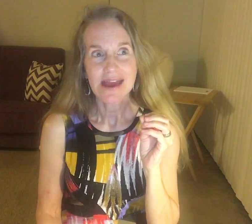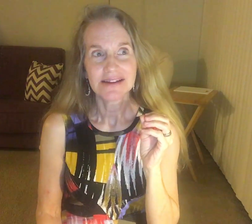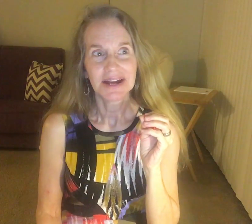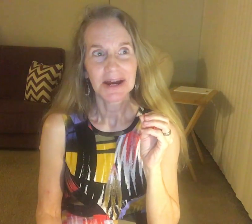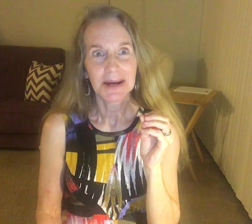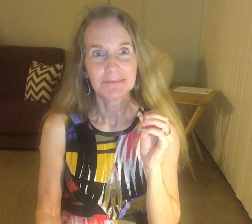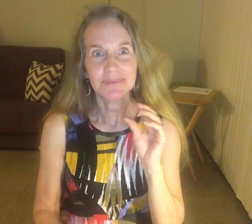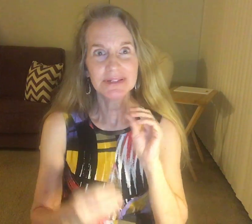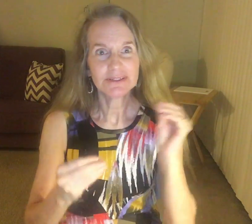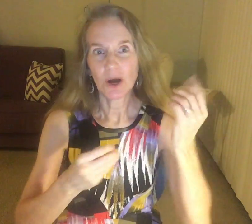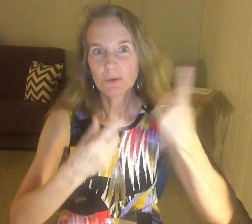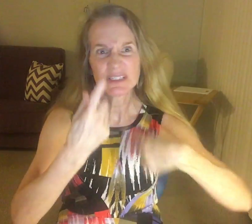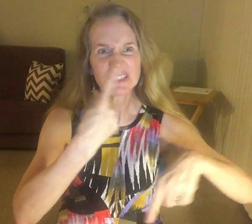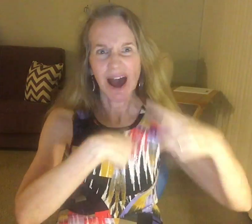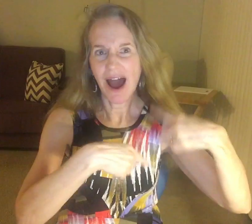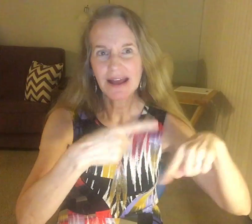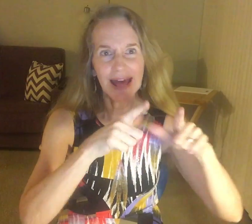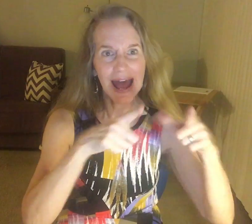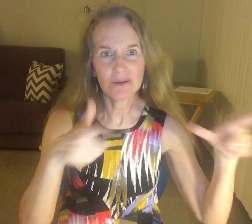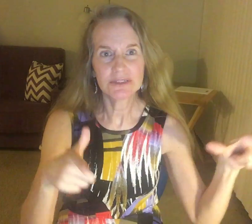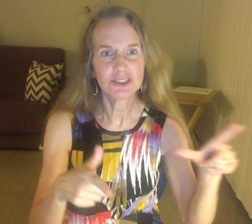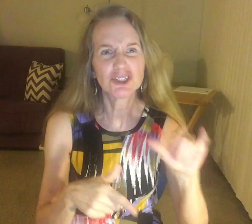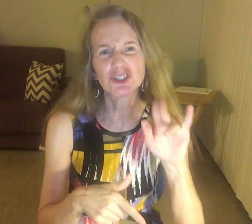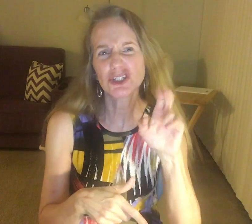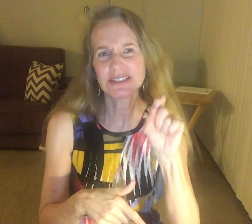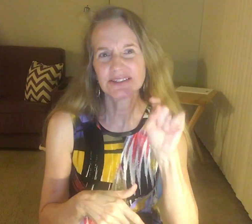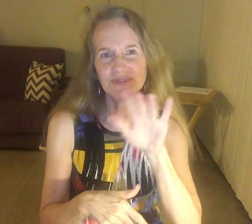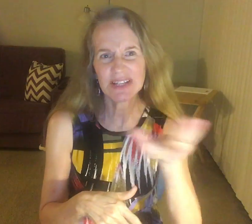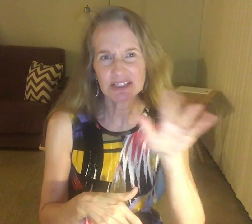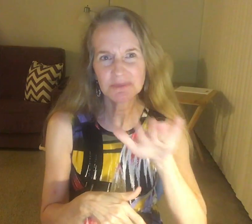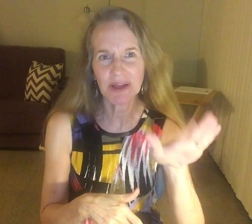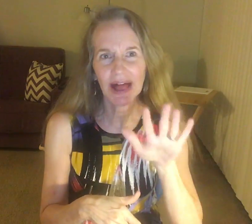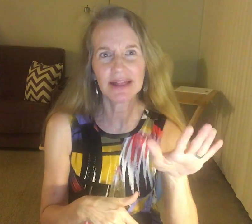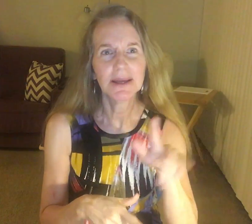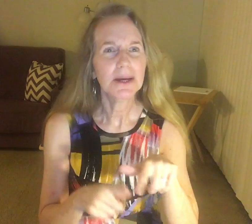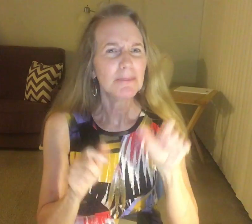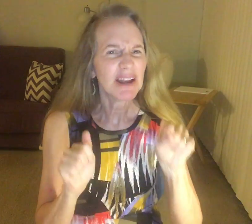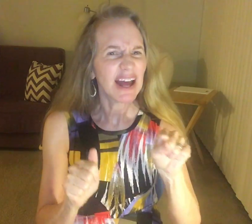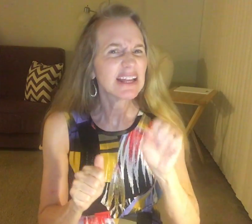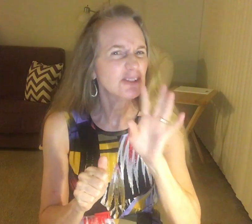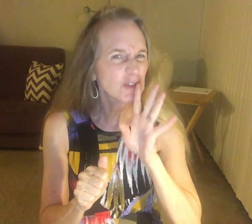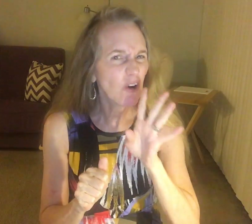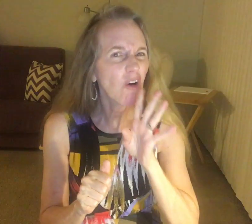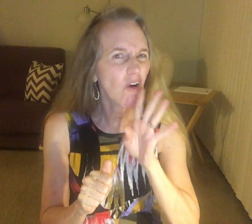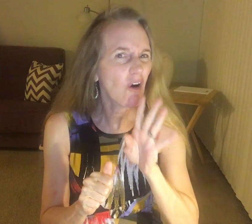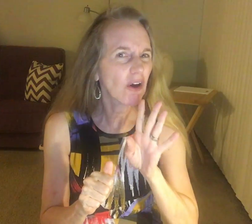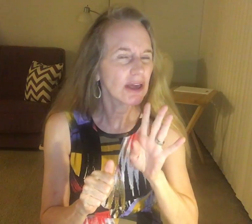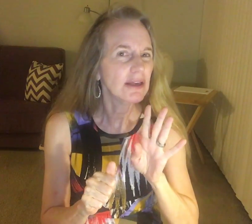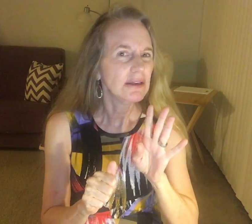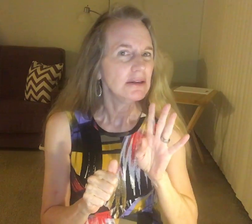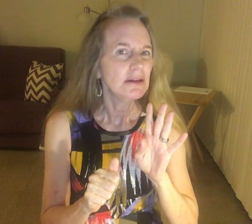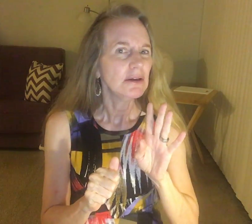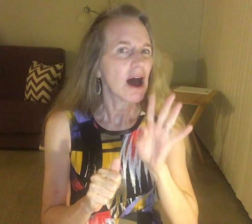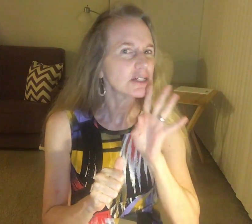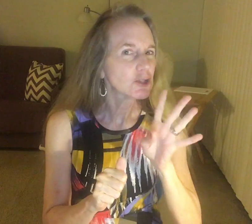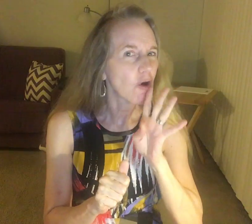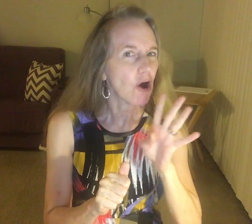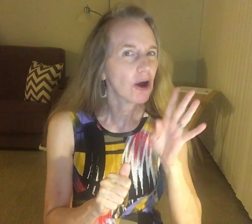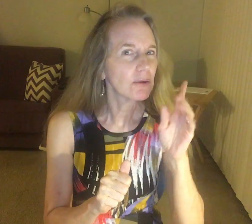And, um, no sign. I'm sure I speak fairly. I can talk. I talk